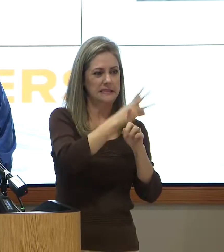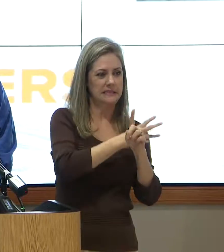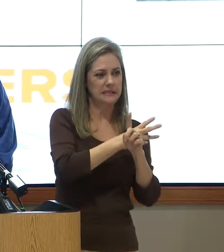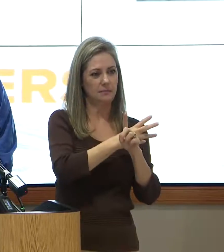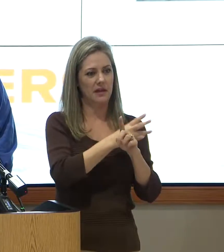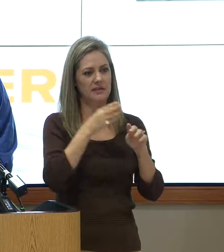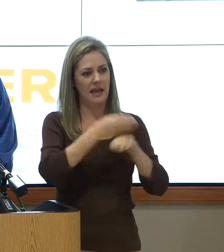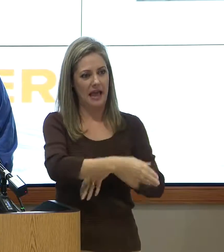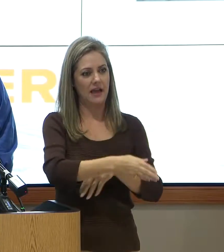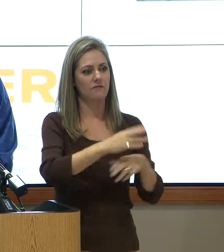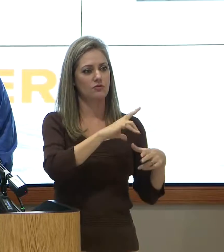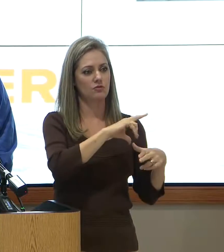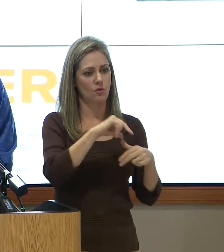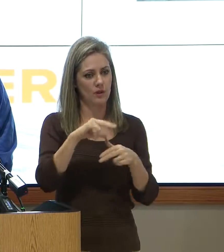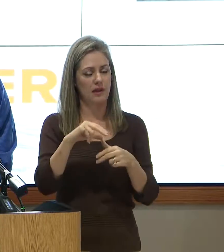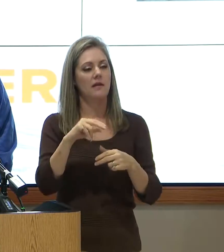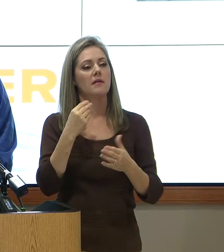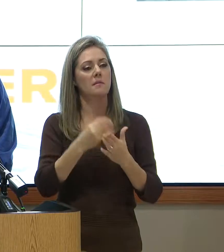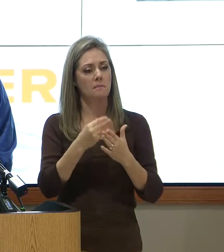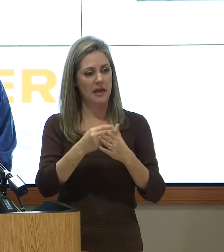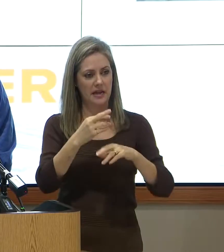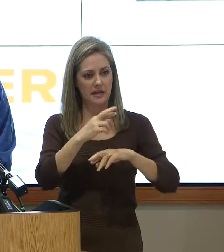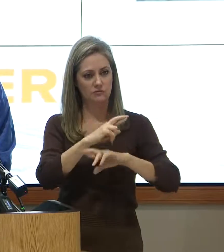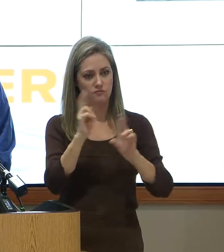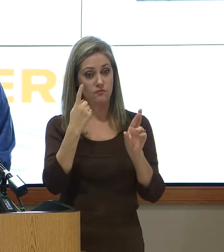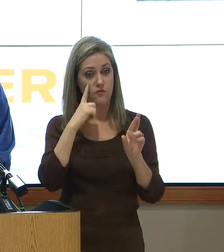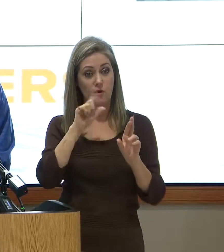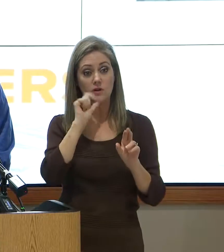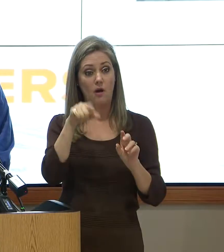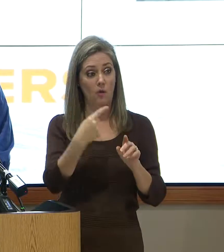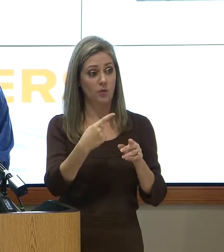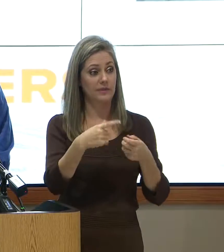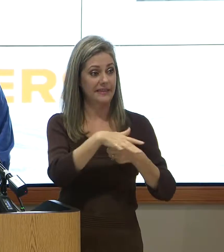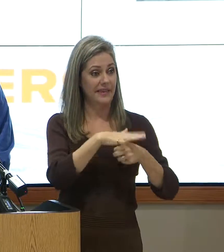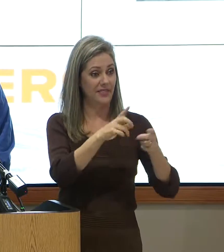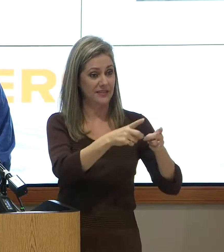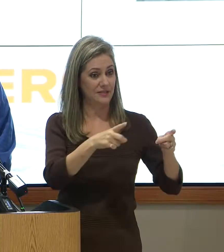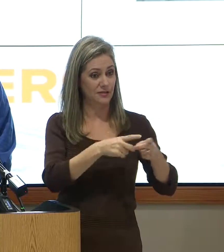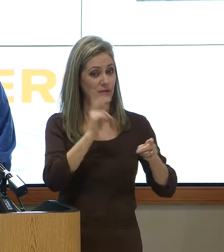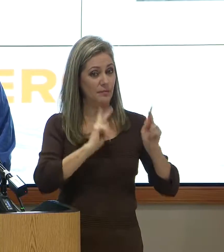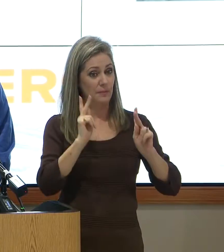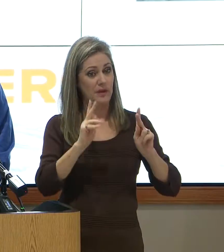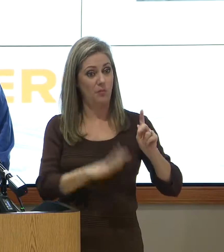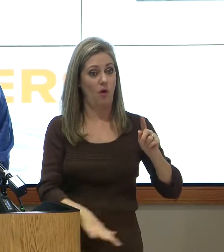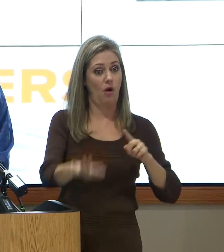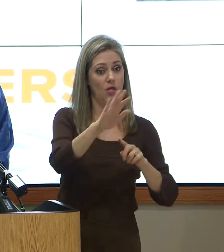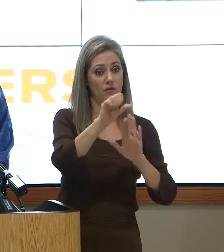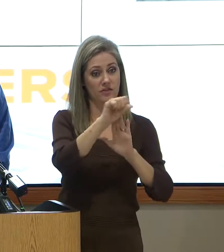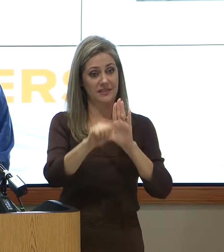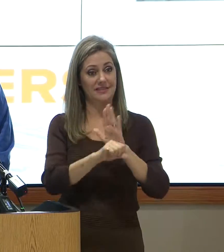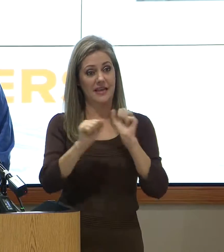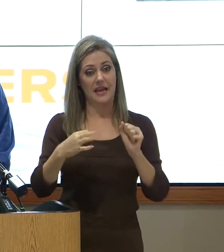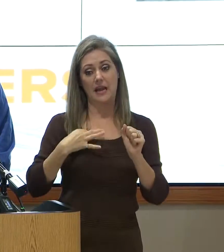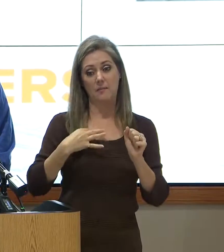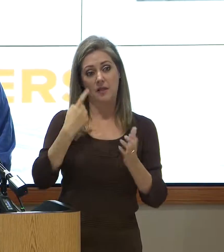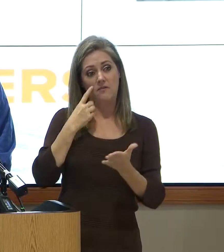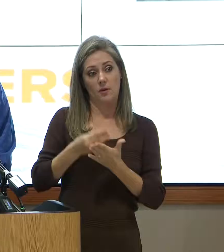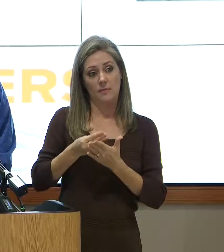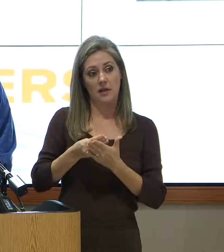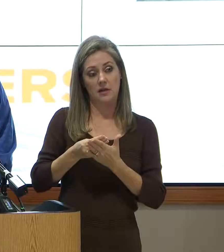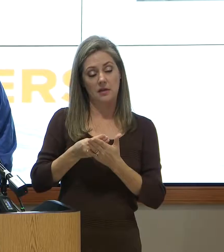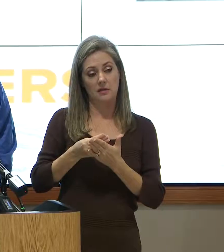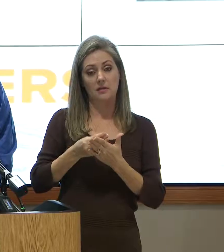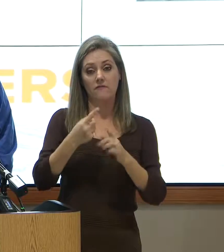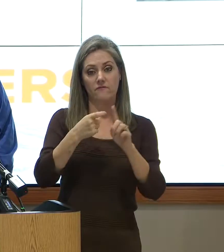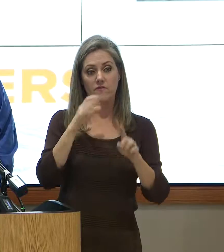the event, money is made available for not only the district, but people statewide to apply for these grants. The money typically comes